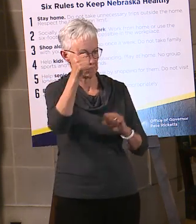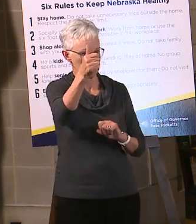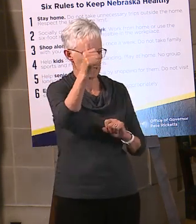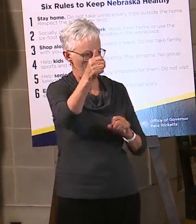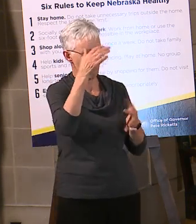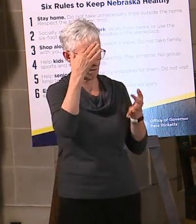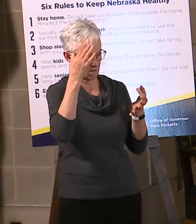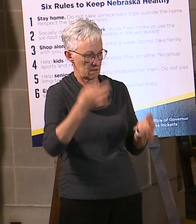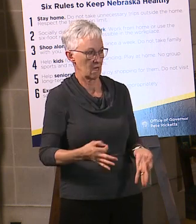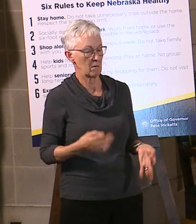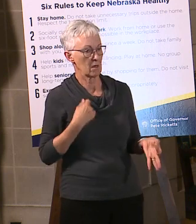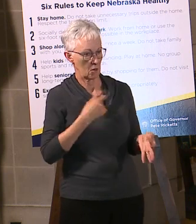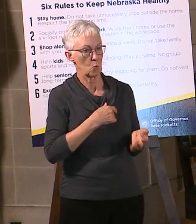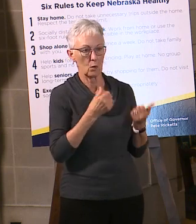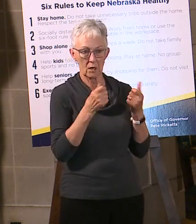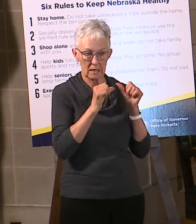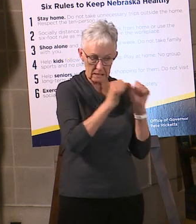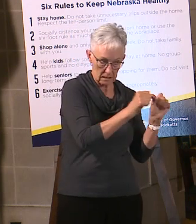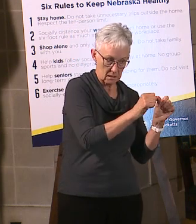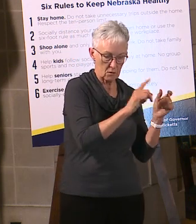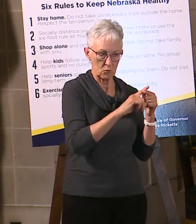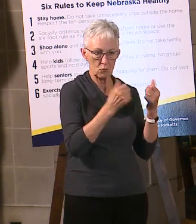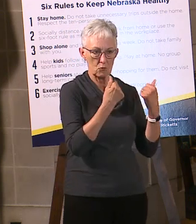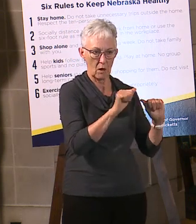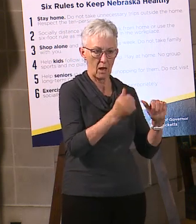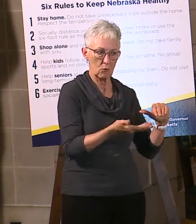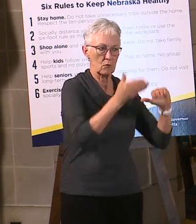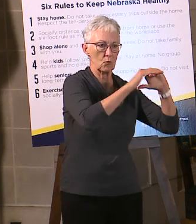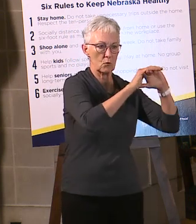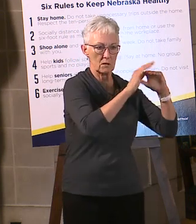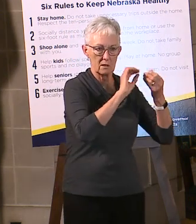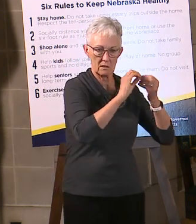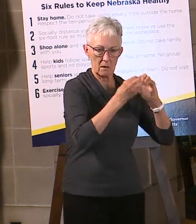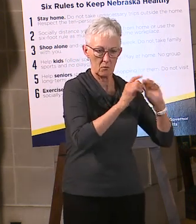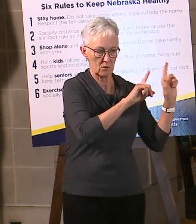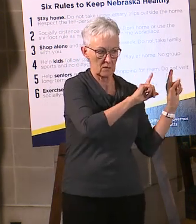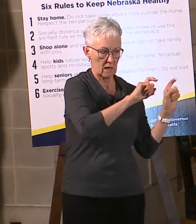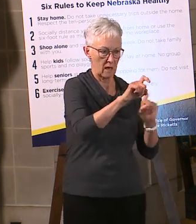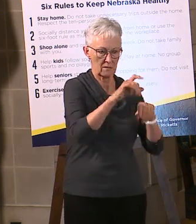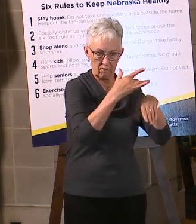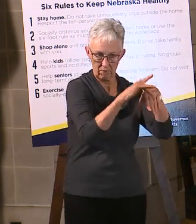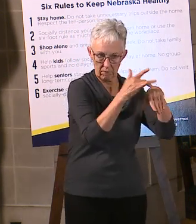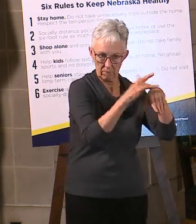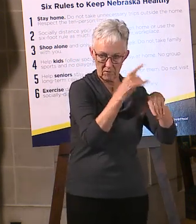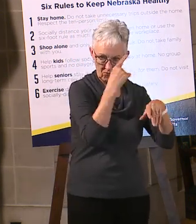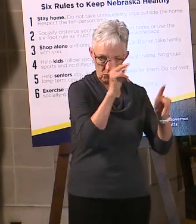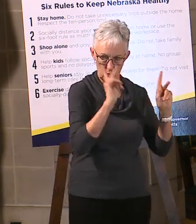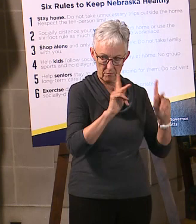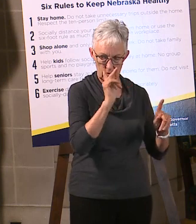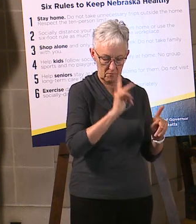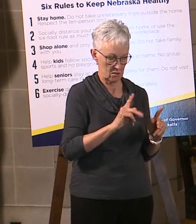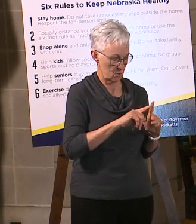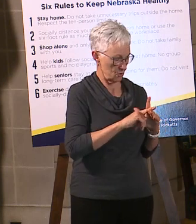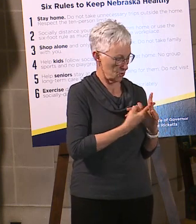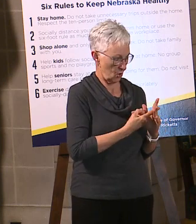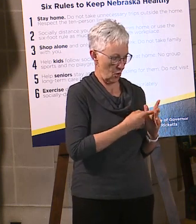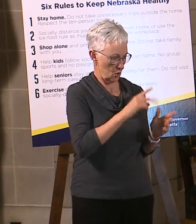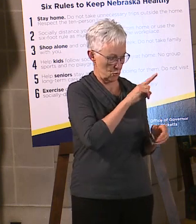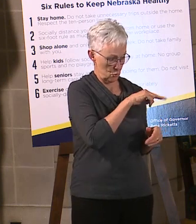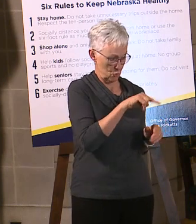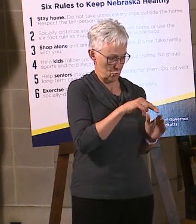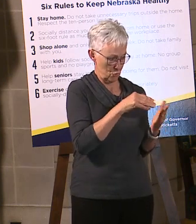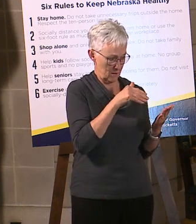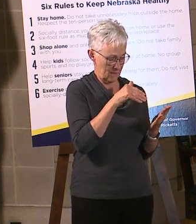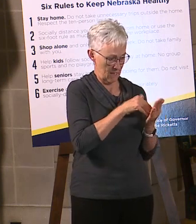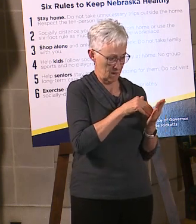are going to be continuing to look to expand testing. We've, as I mentioned, went from 22,200 tests over the course of last week, up